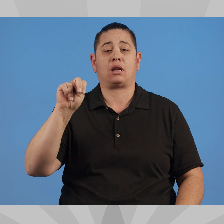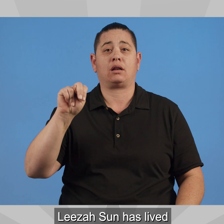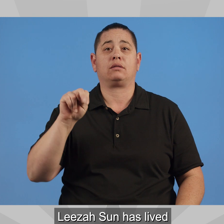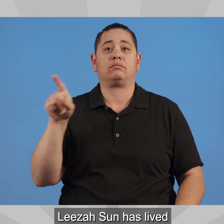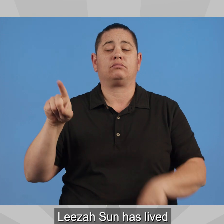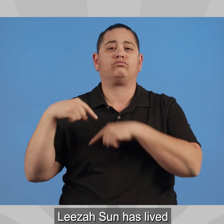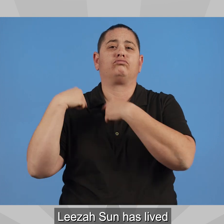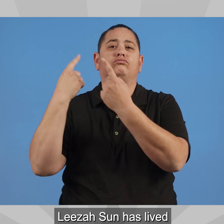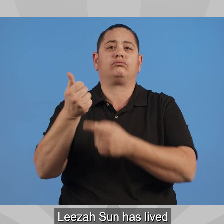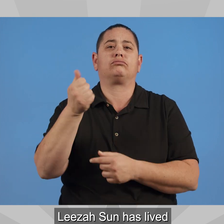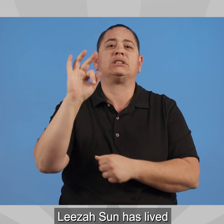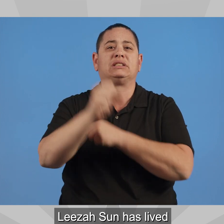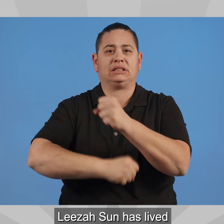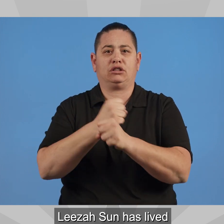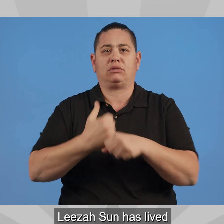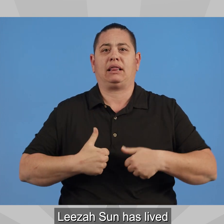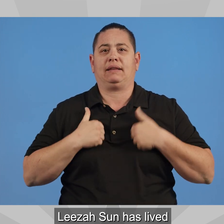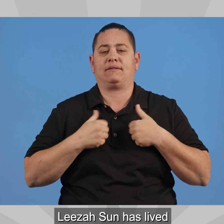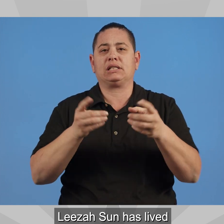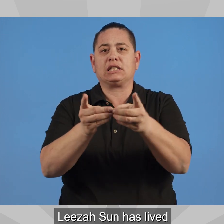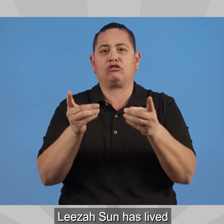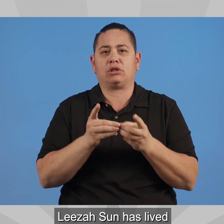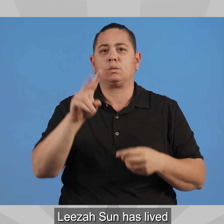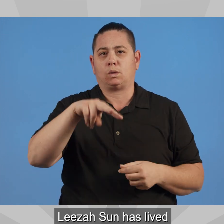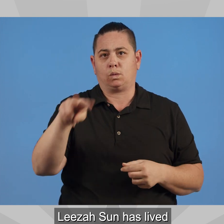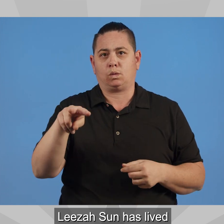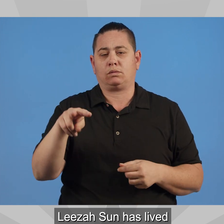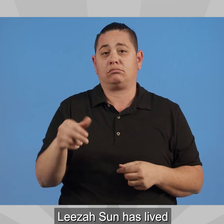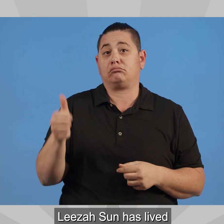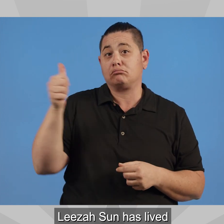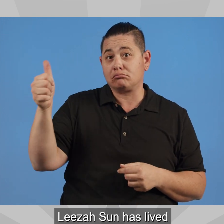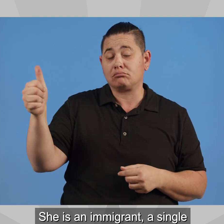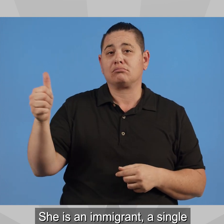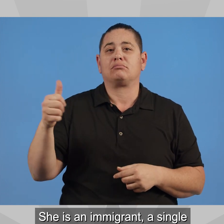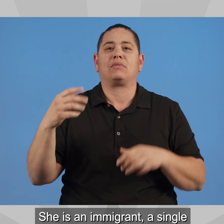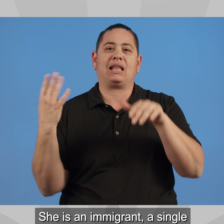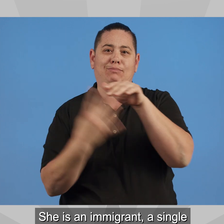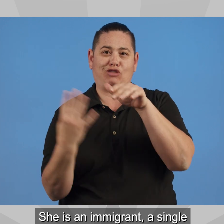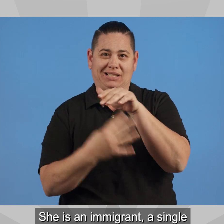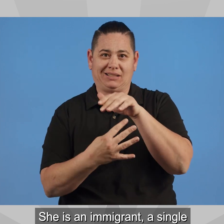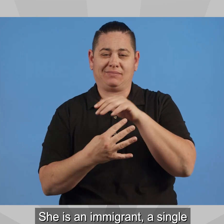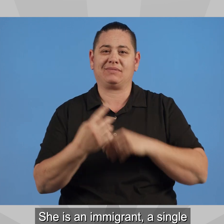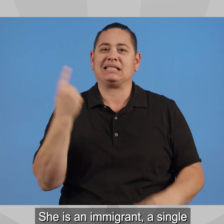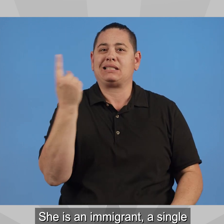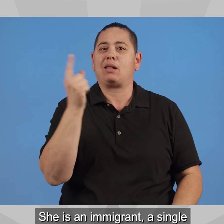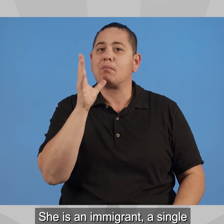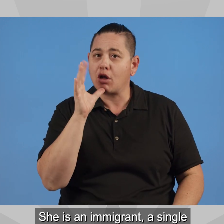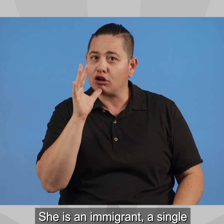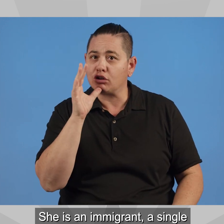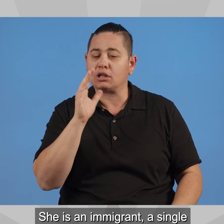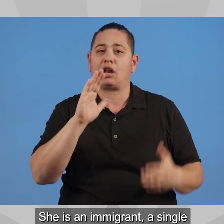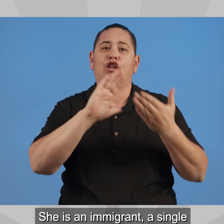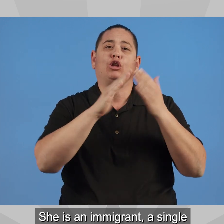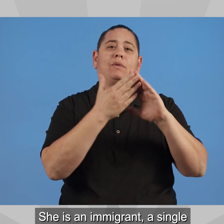Lisa Sun has lived in LD22 for 19 years. She is an immigrant, a single mother,